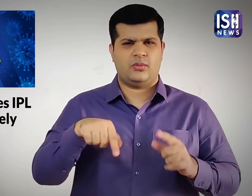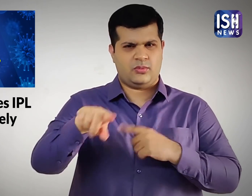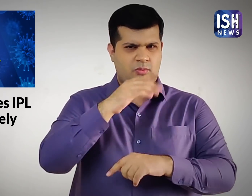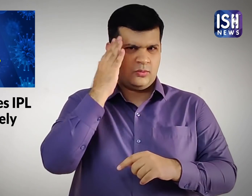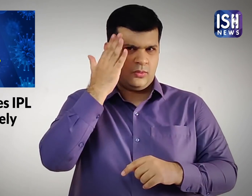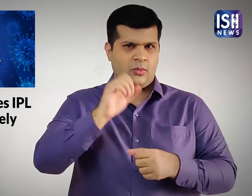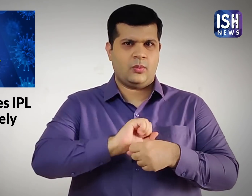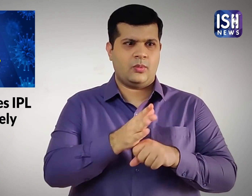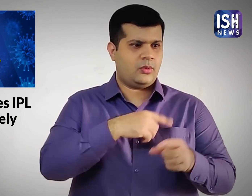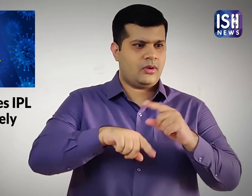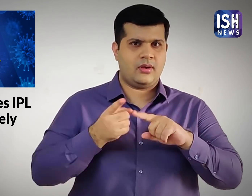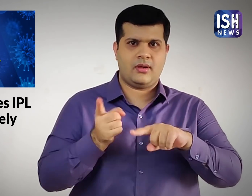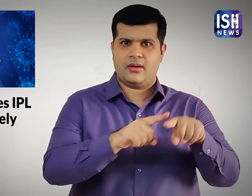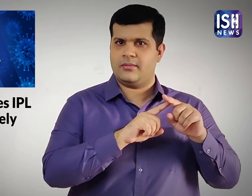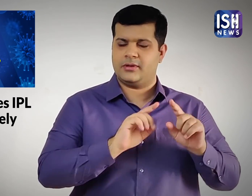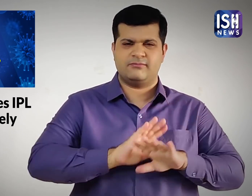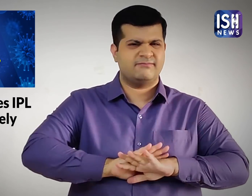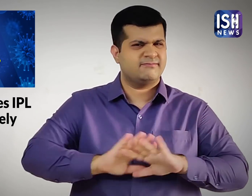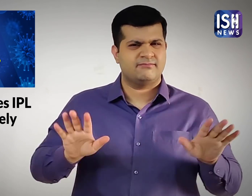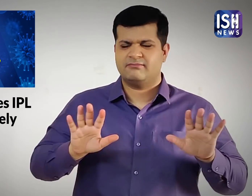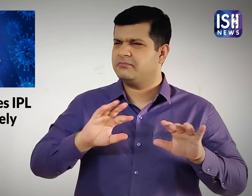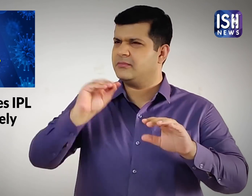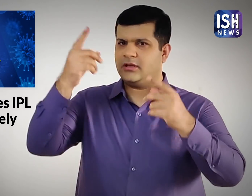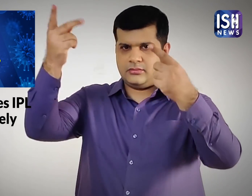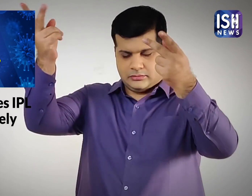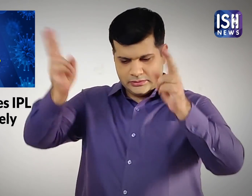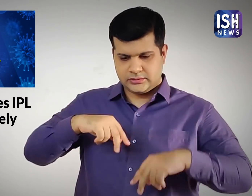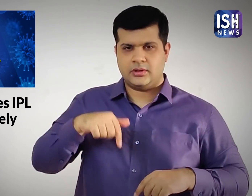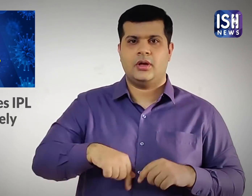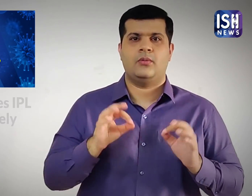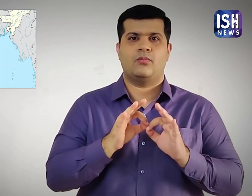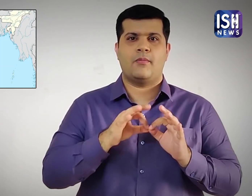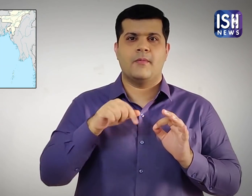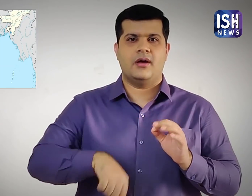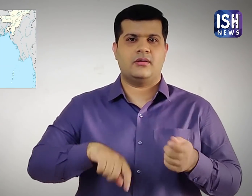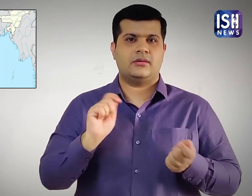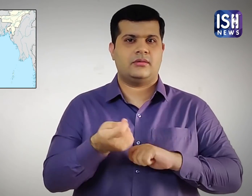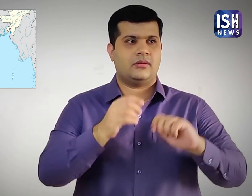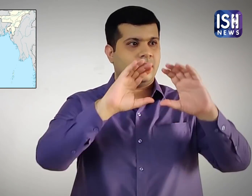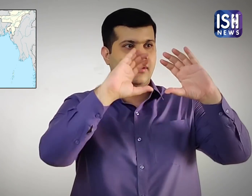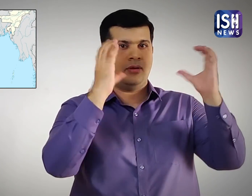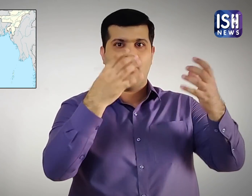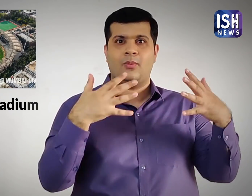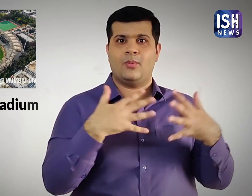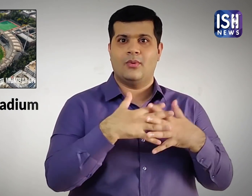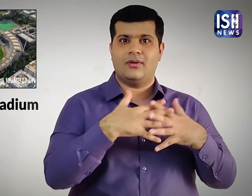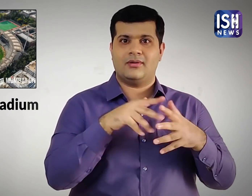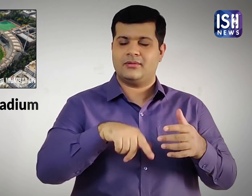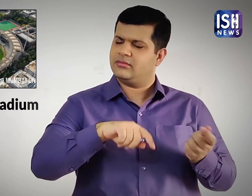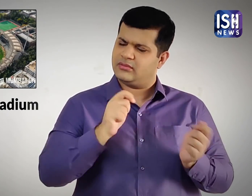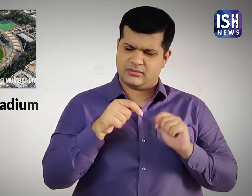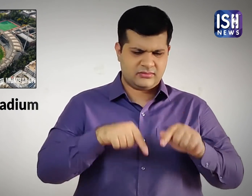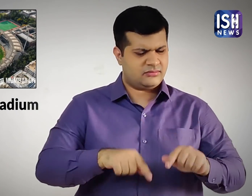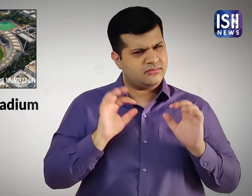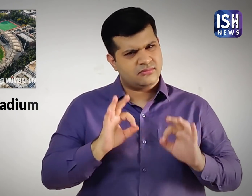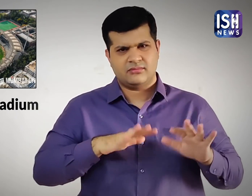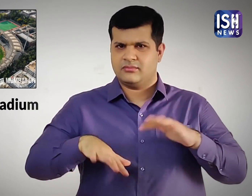You all are aware that its players had tested positive for COVID-19. Arrangements were made to move all the IPL matches to the Vankhade